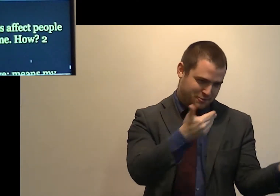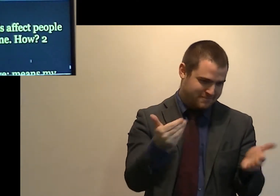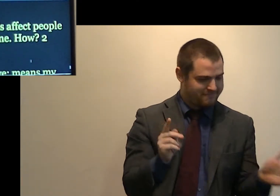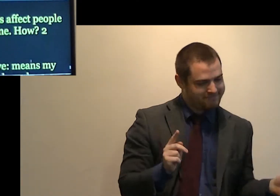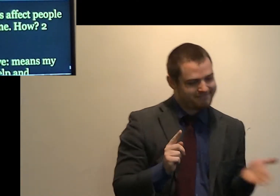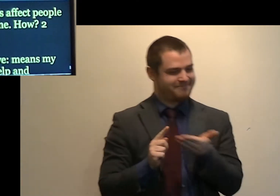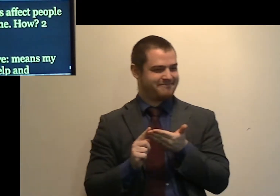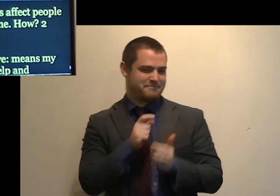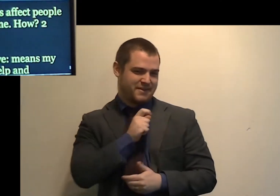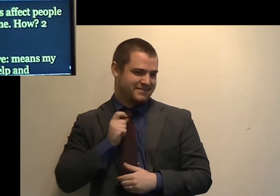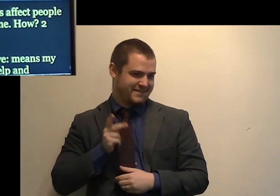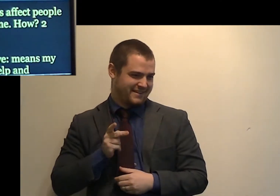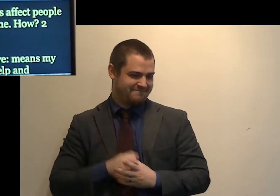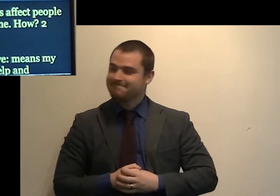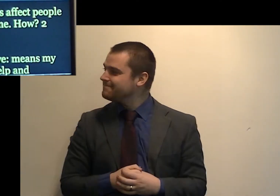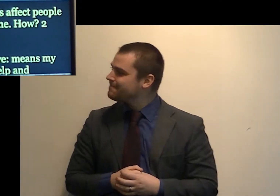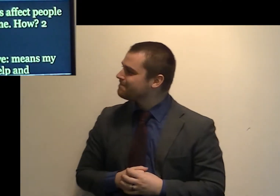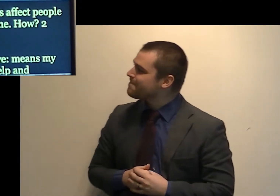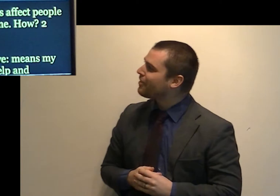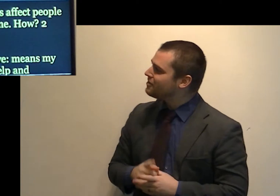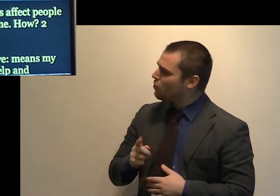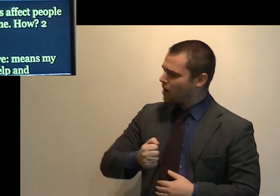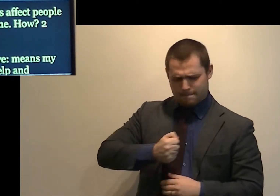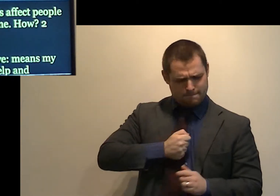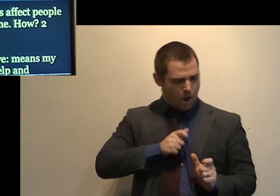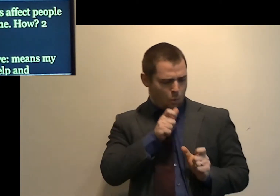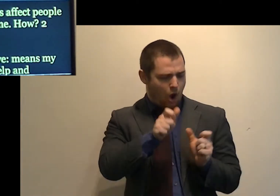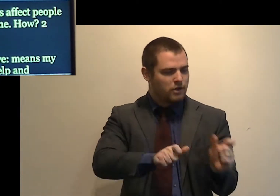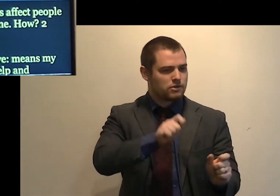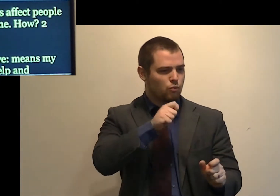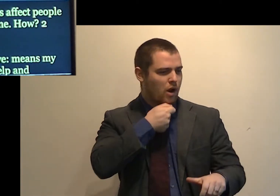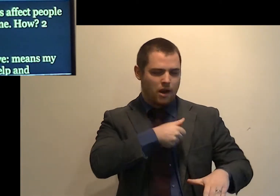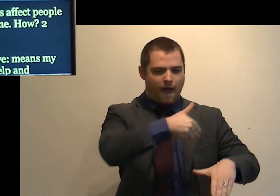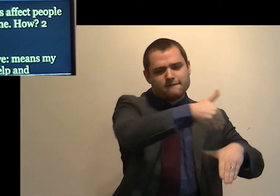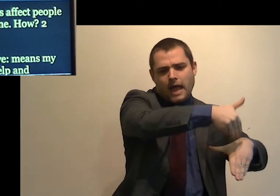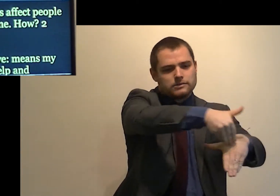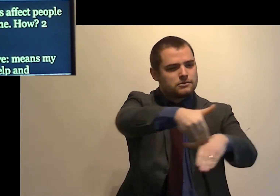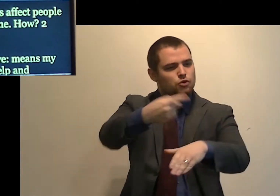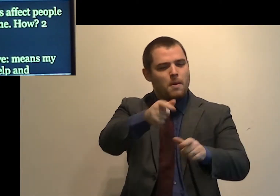My words affect people around me. How?